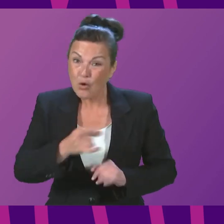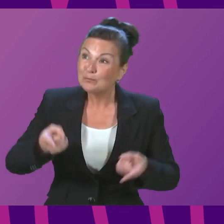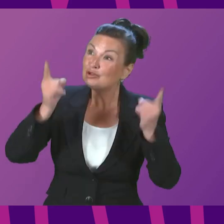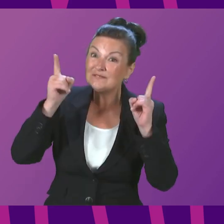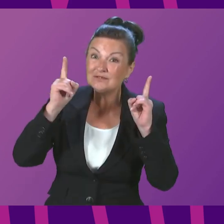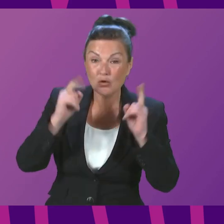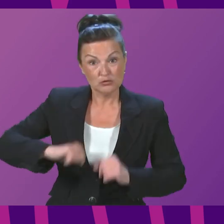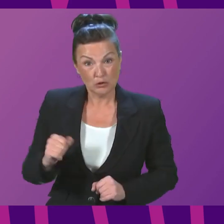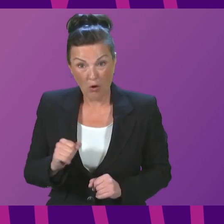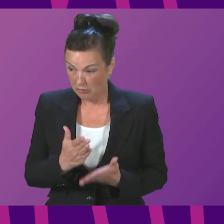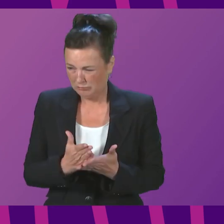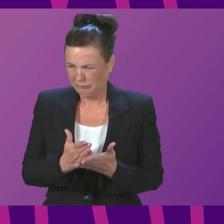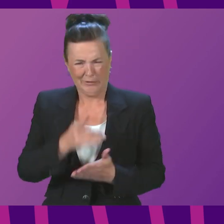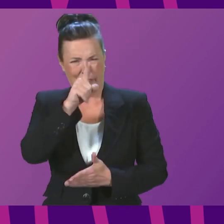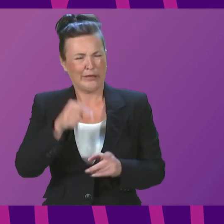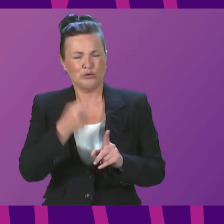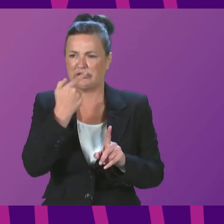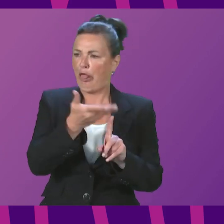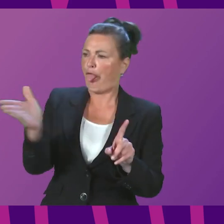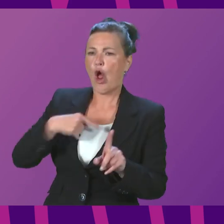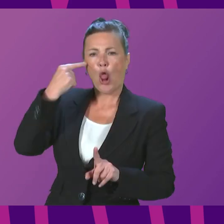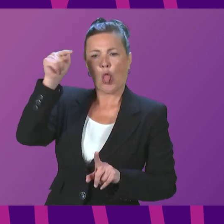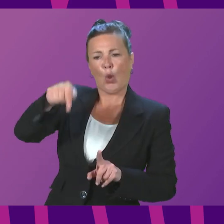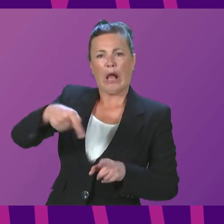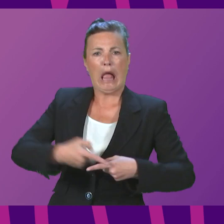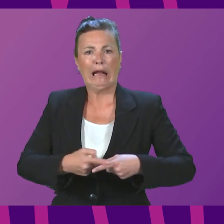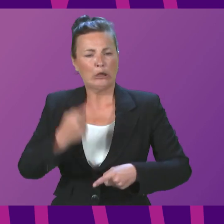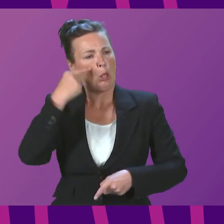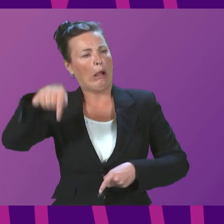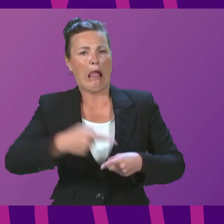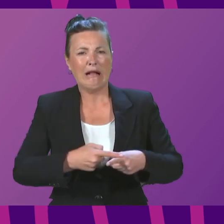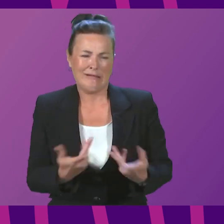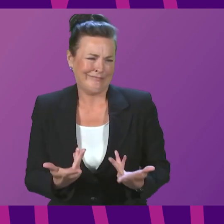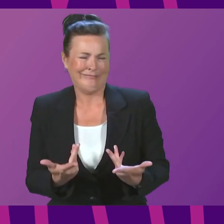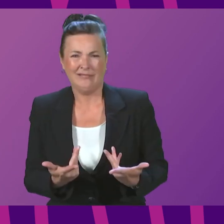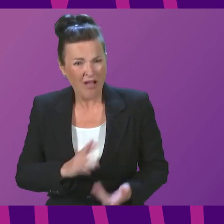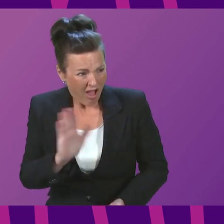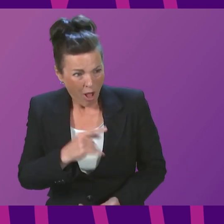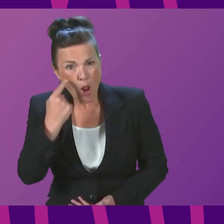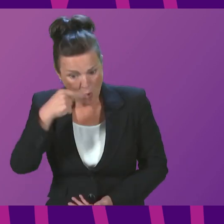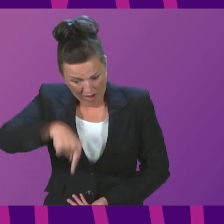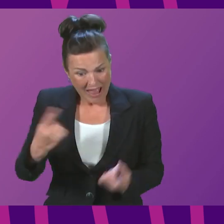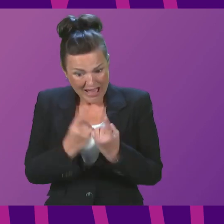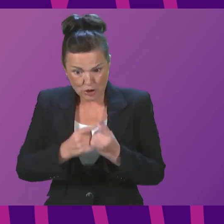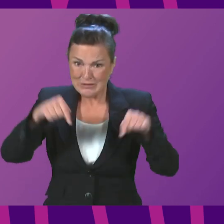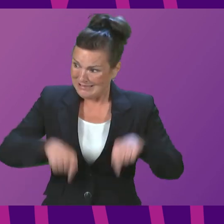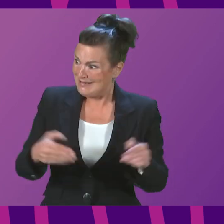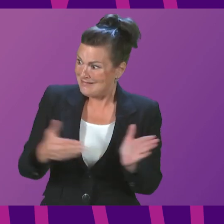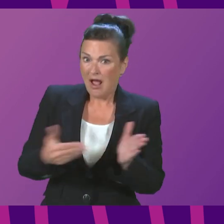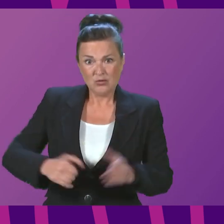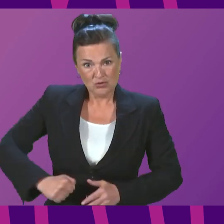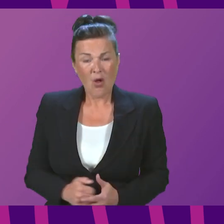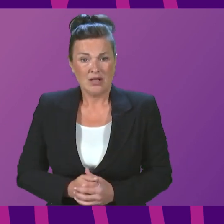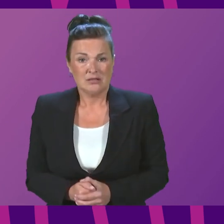Minister has just ignored, and deflected, saying, look elsewhere, look at the issues in the rest of the UK, look at the issues here in Scotland right now.